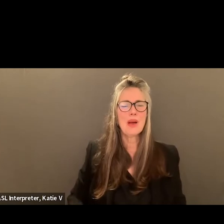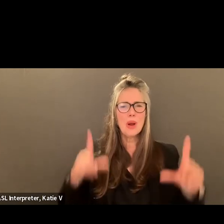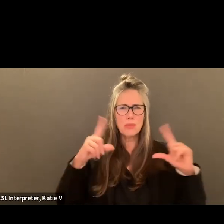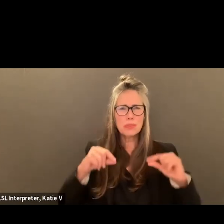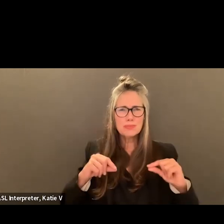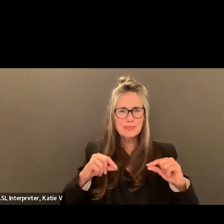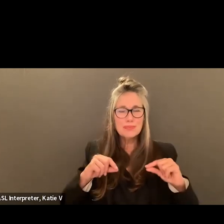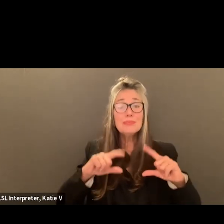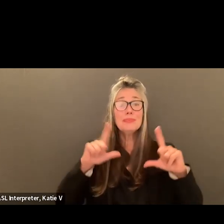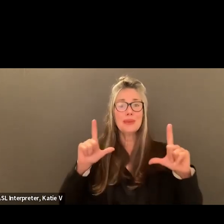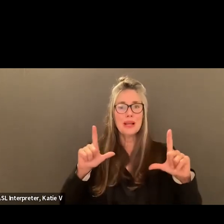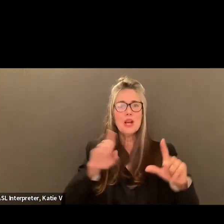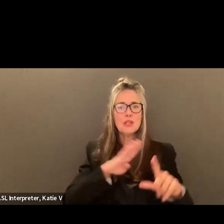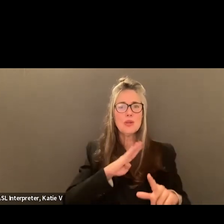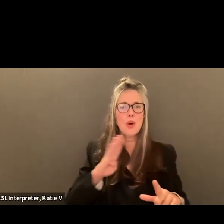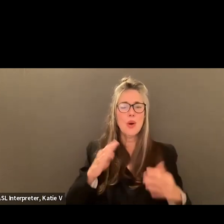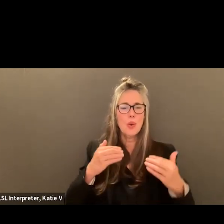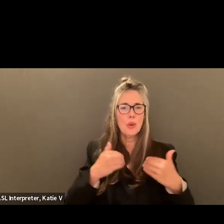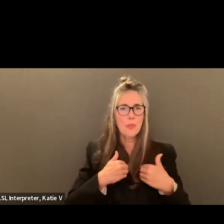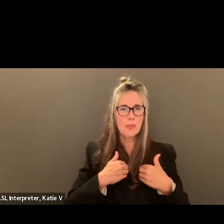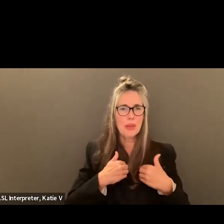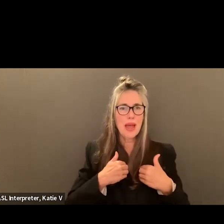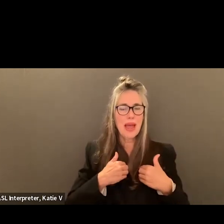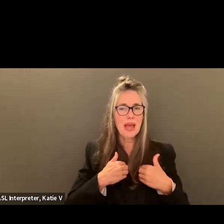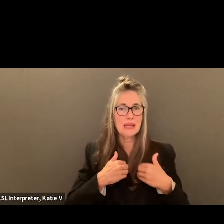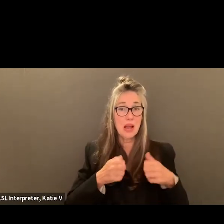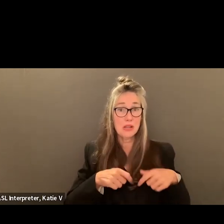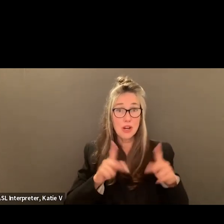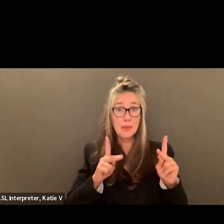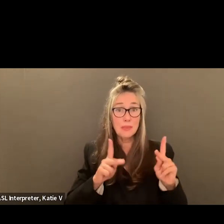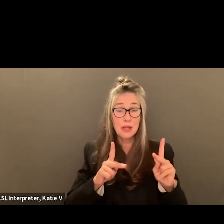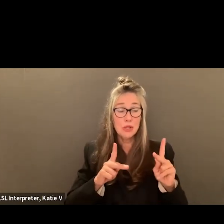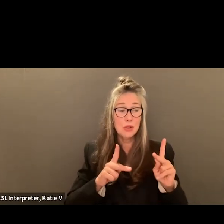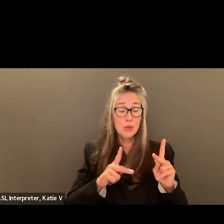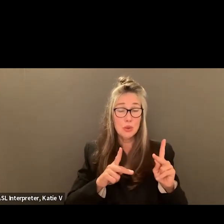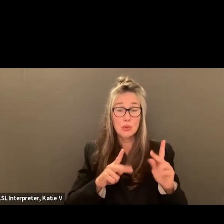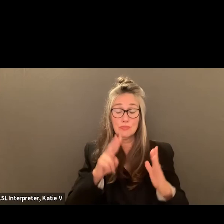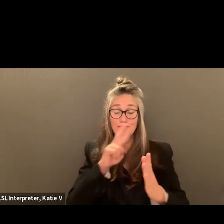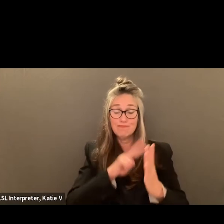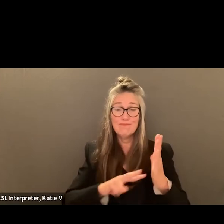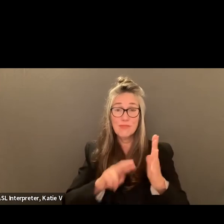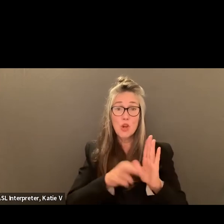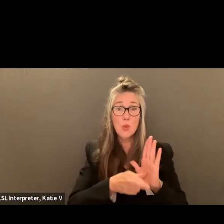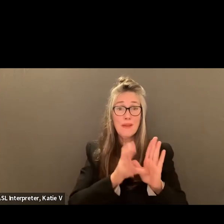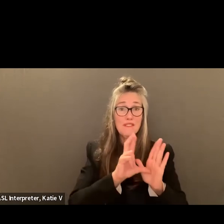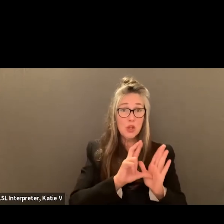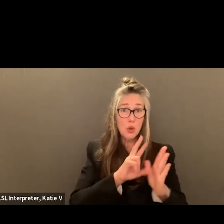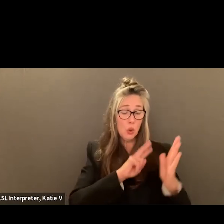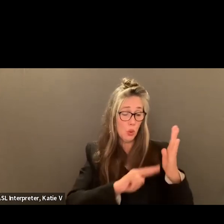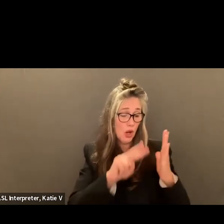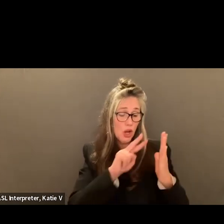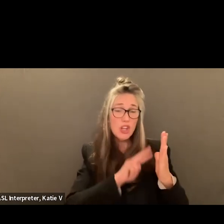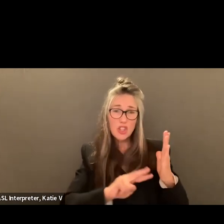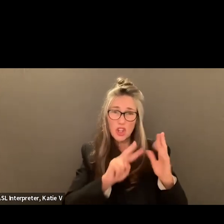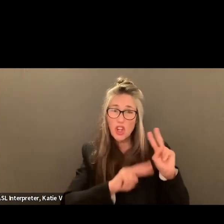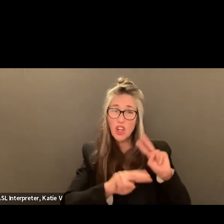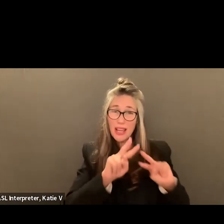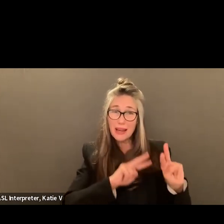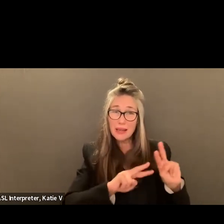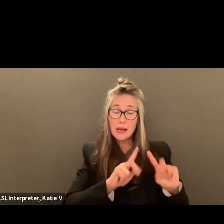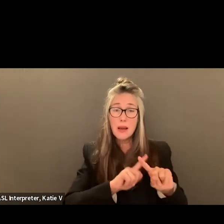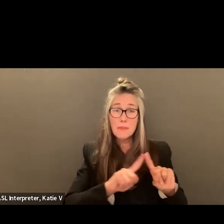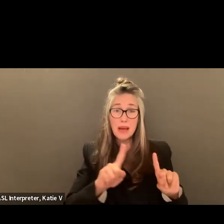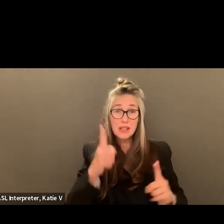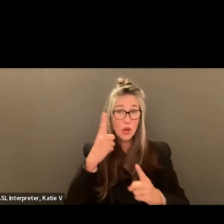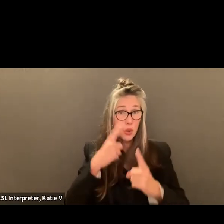So board members, we hope you had a chance to review it, but are there any questions on the